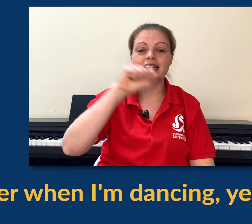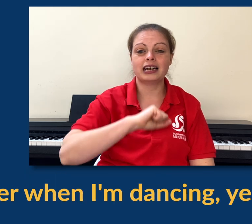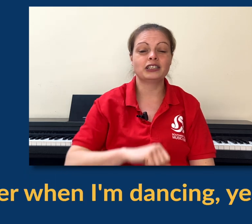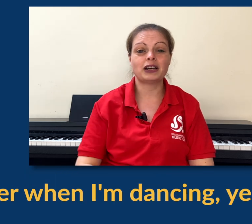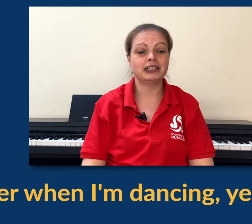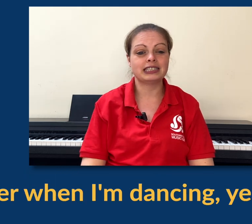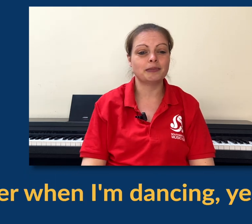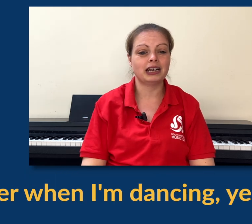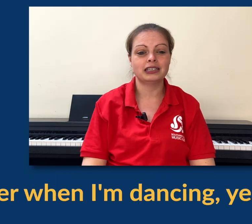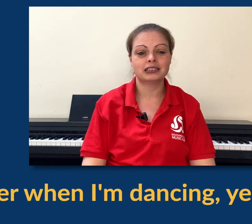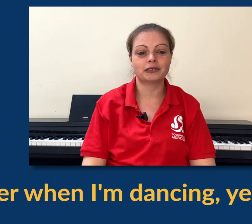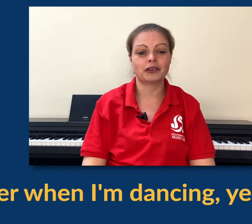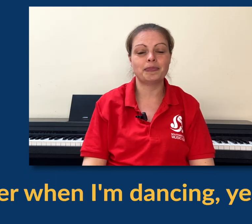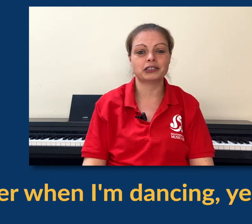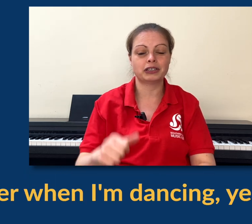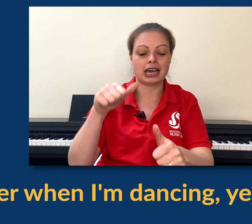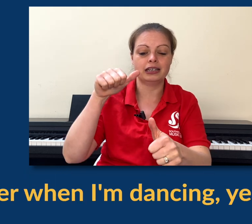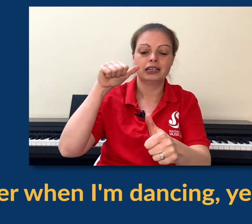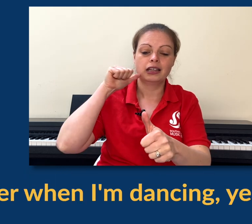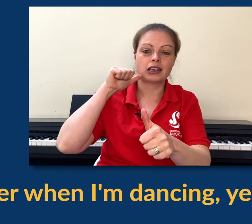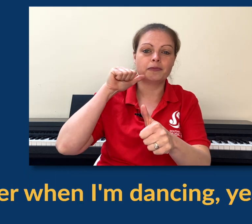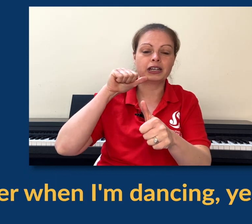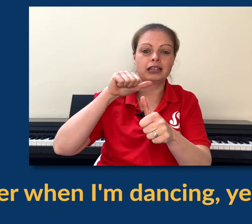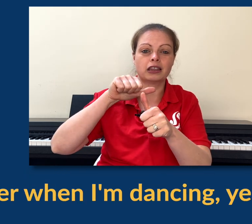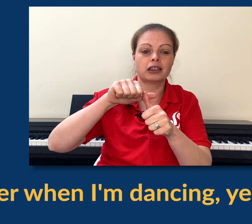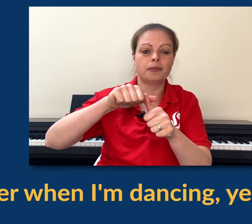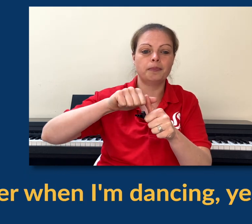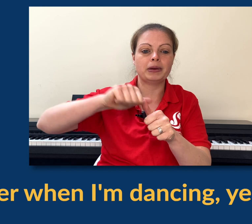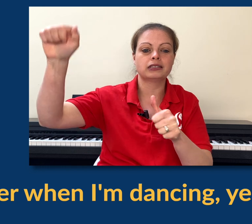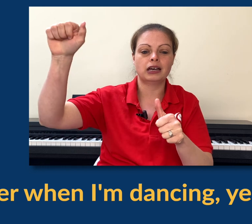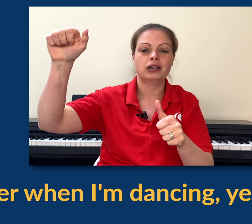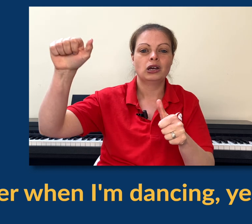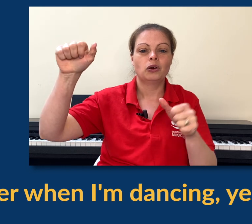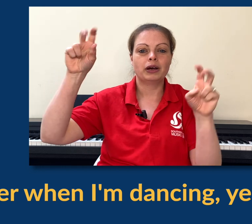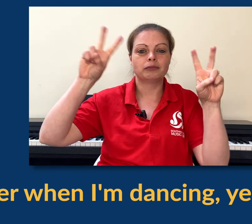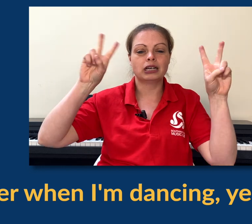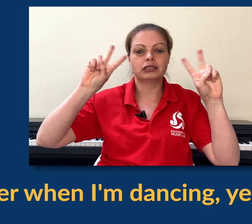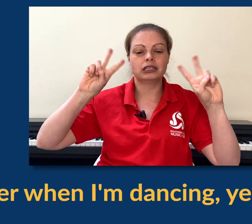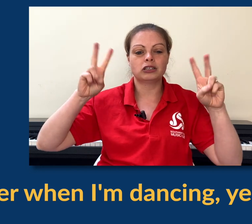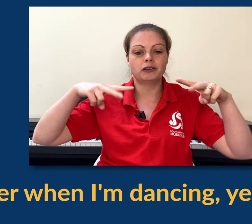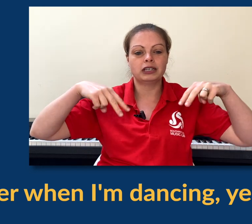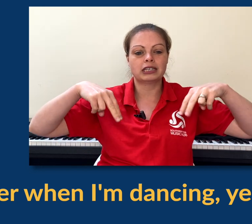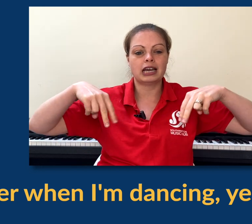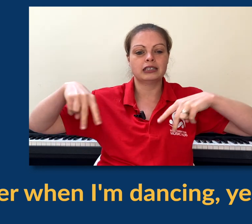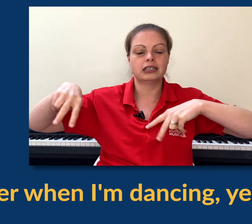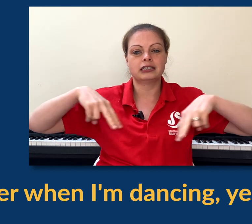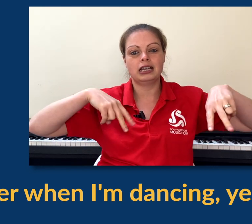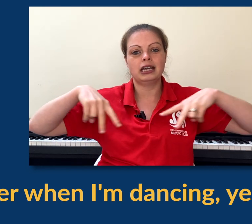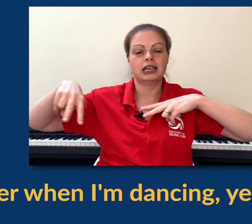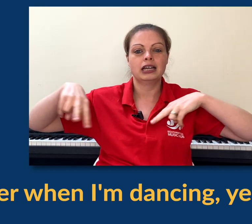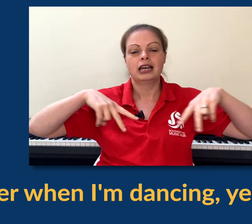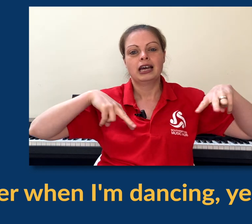Second line is very similar. So we've got better again, thumb flicking the other thumb better when I'm dancing. Show me your fingers again,